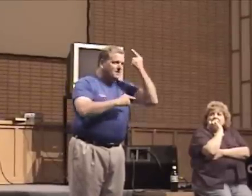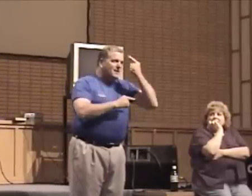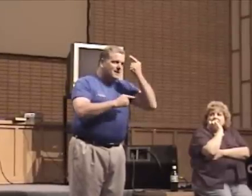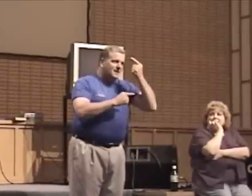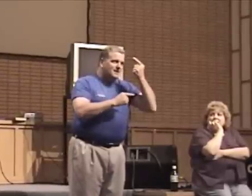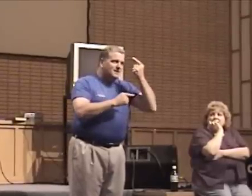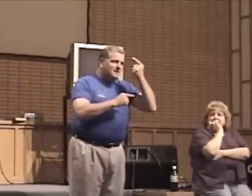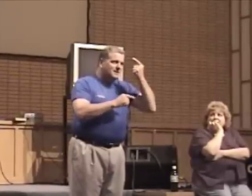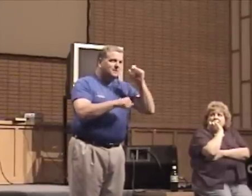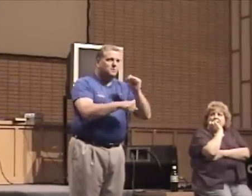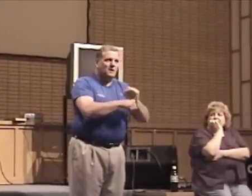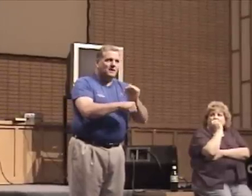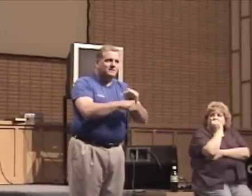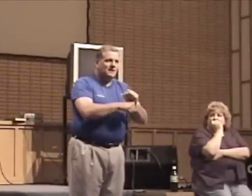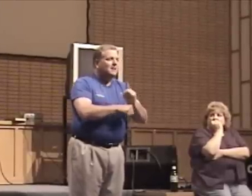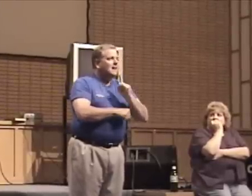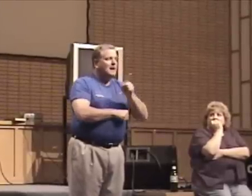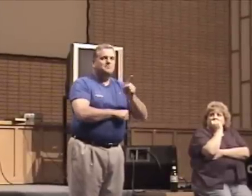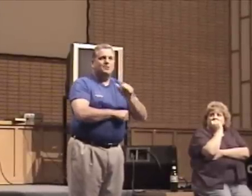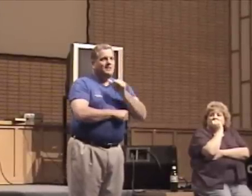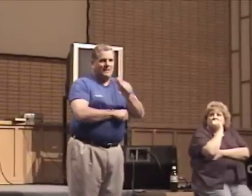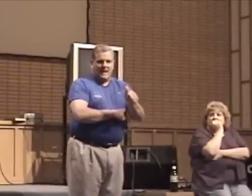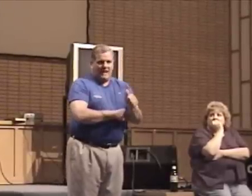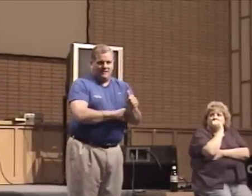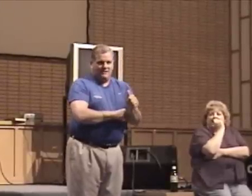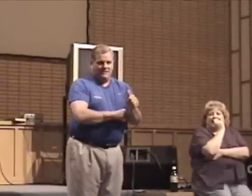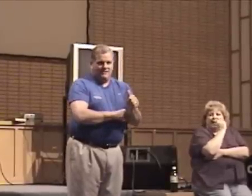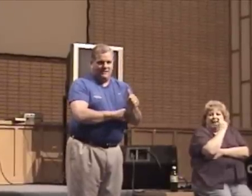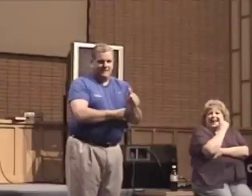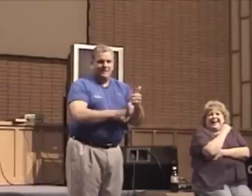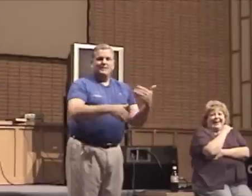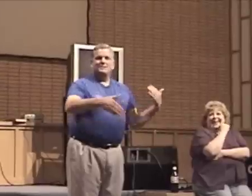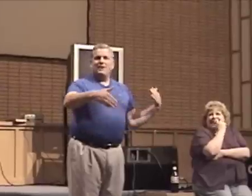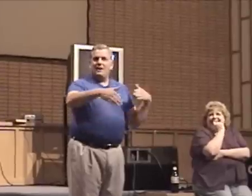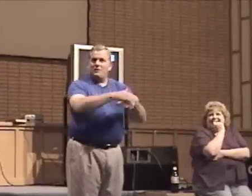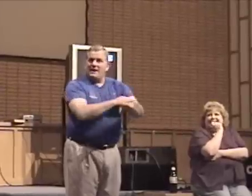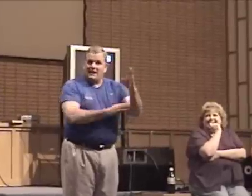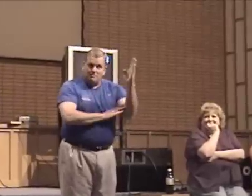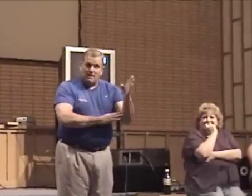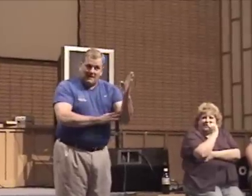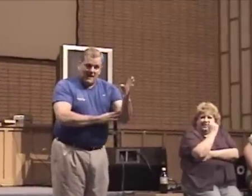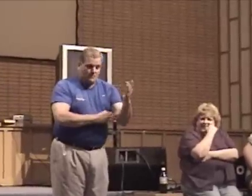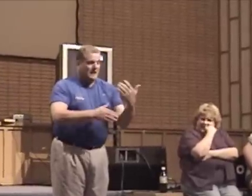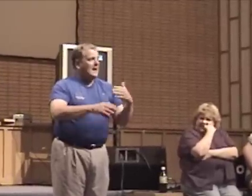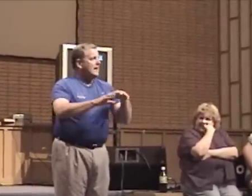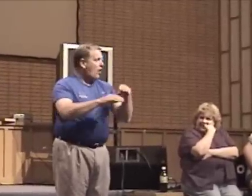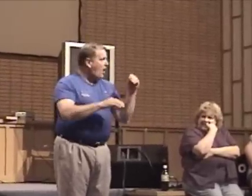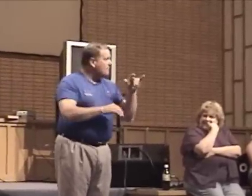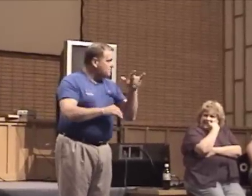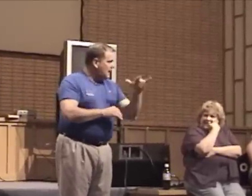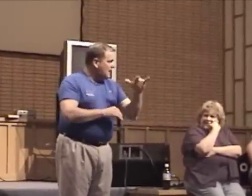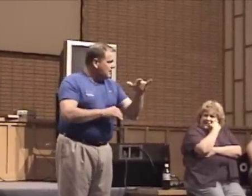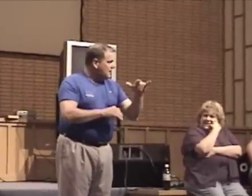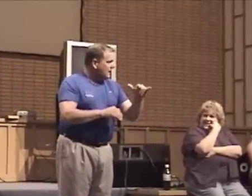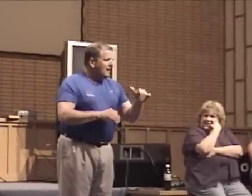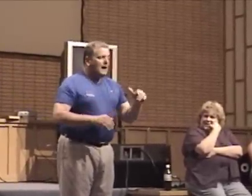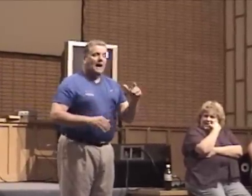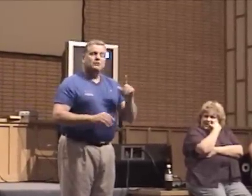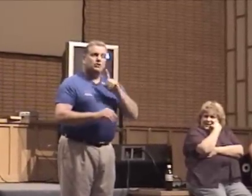me thinking, well, absolutely not. Part of me thinking, I get off the plane. I said,